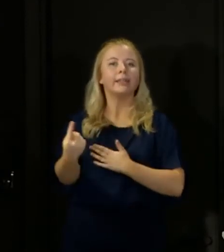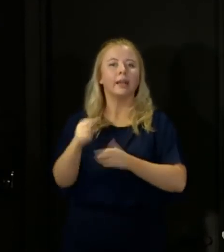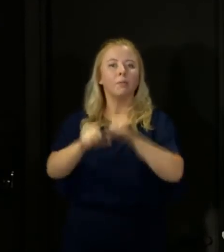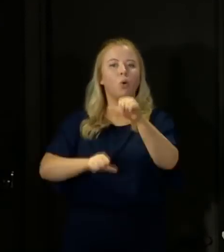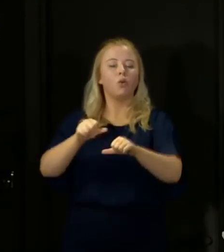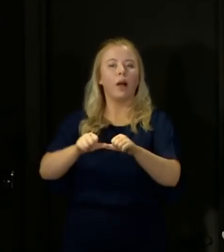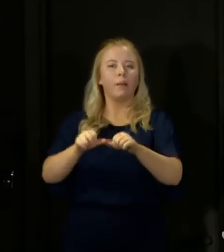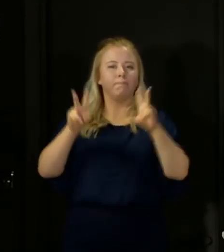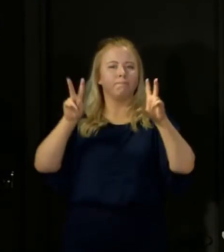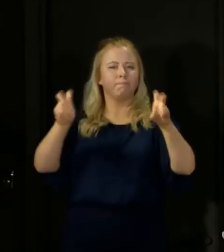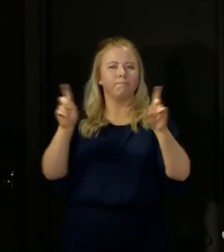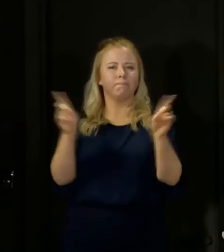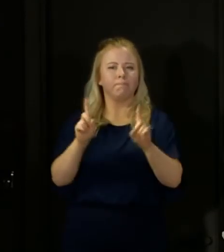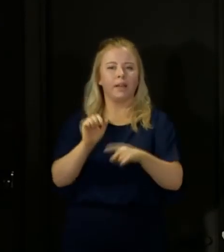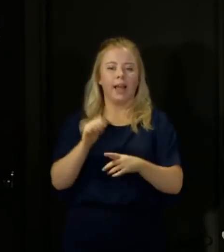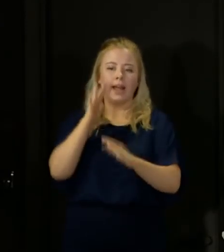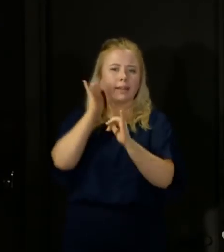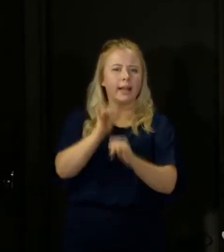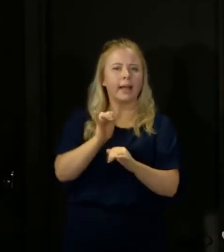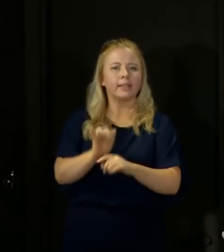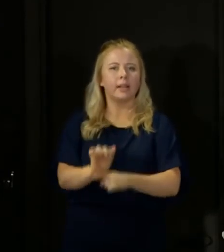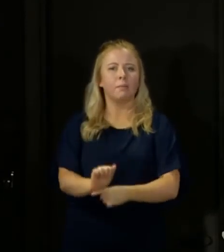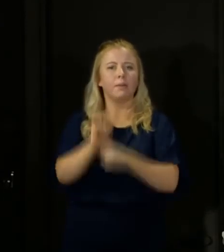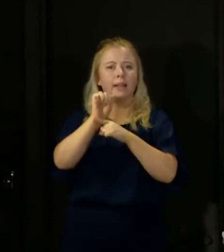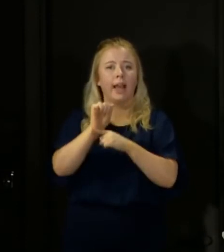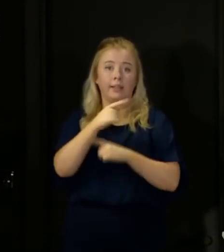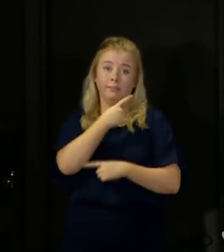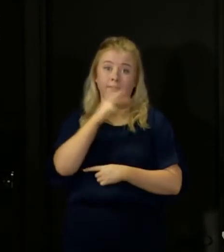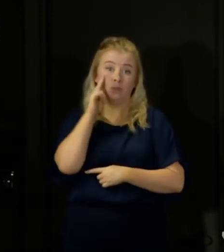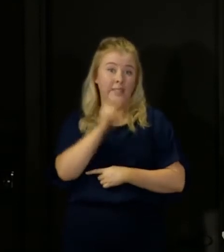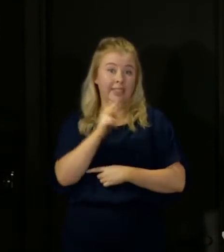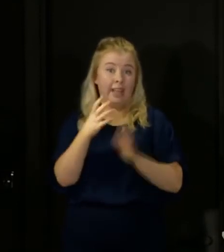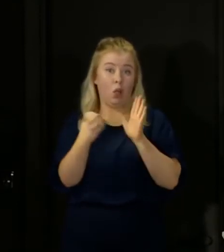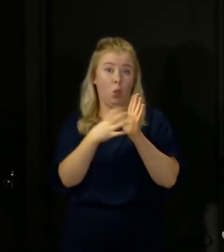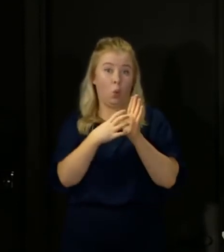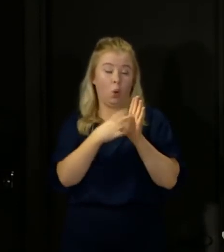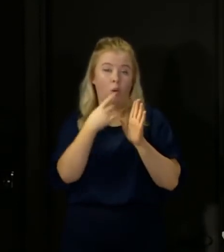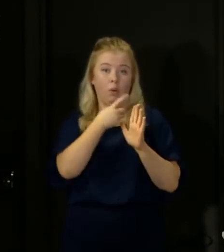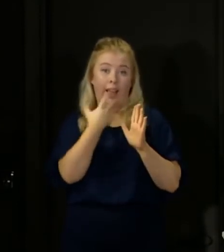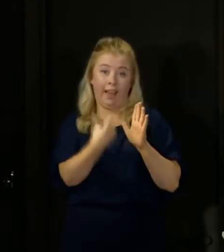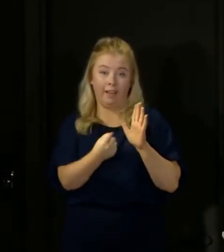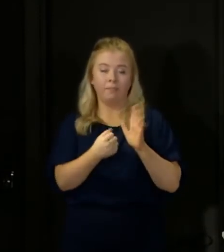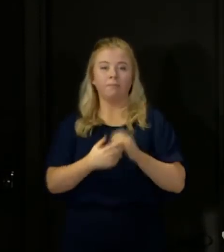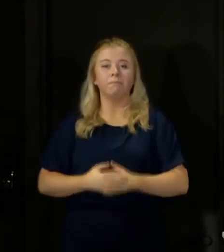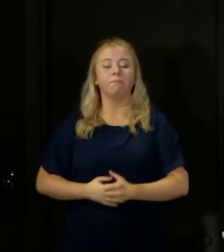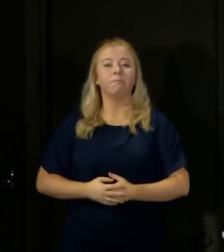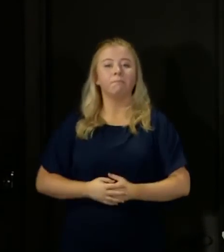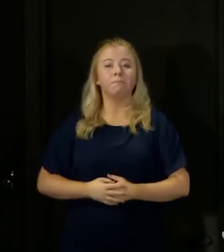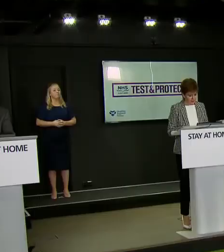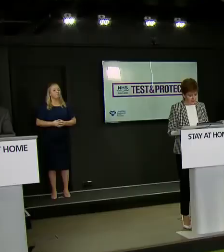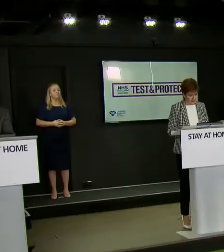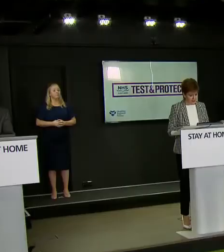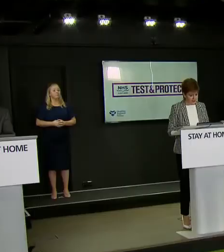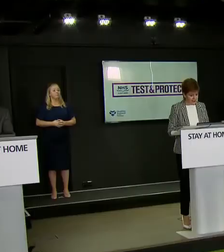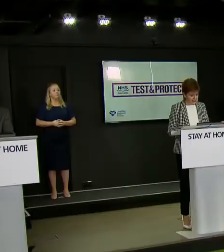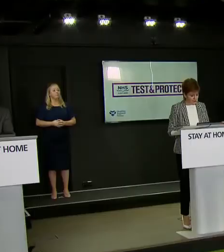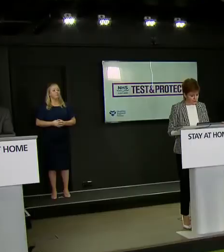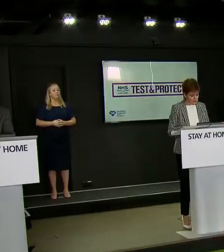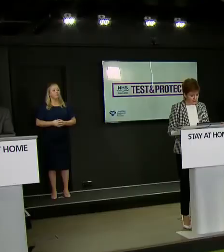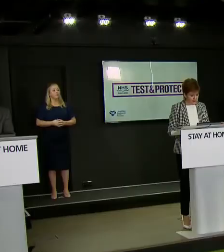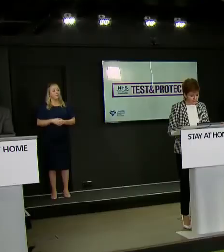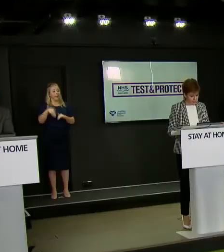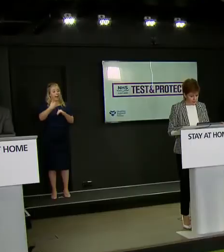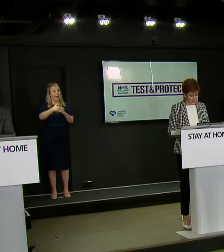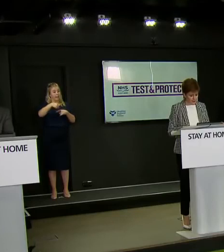is called Test and Protect in Scotland and the logo for it you will see on the screen behind me. From the